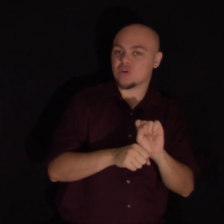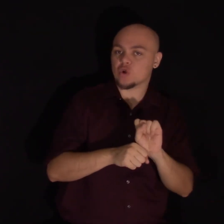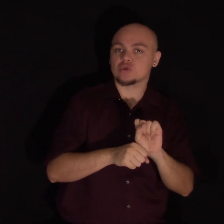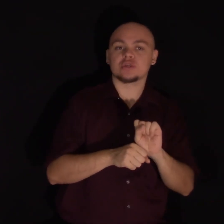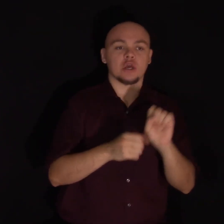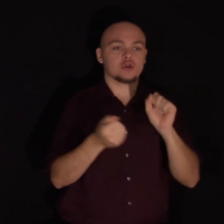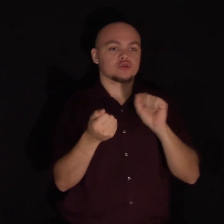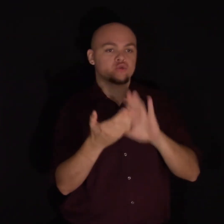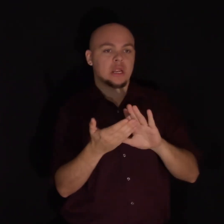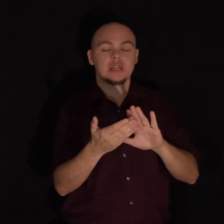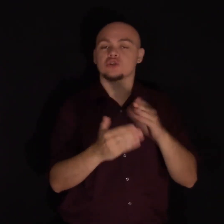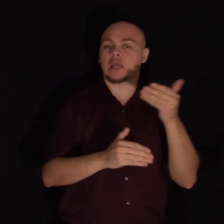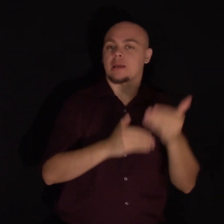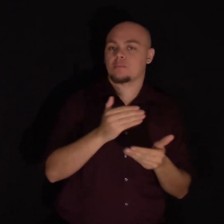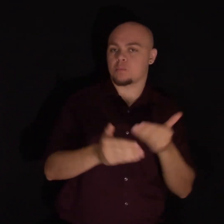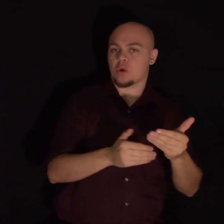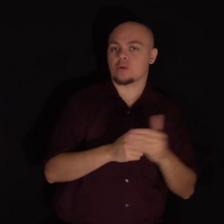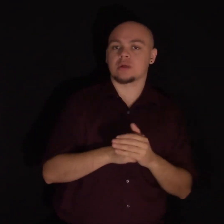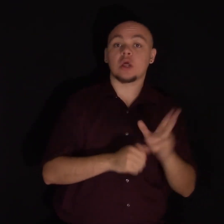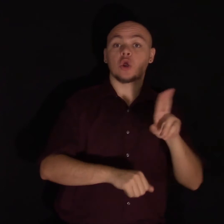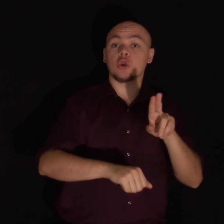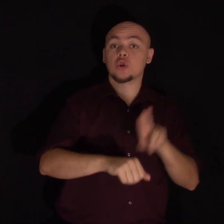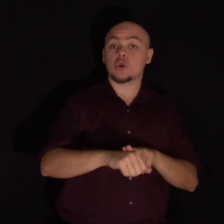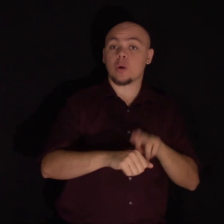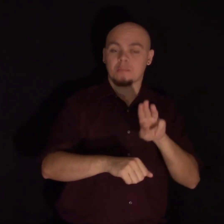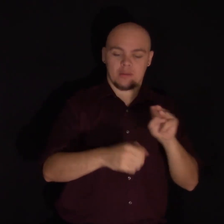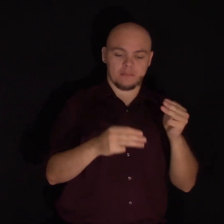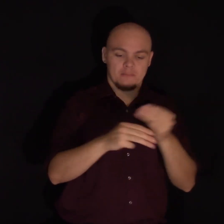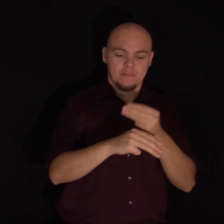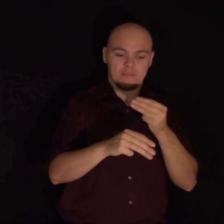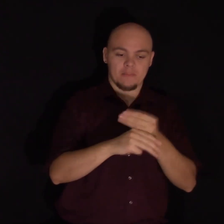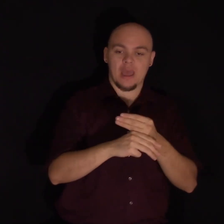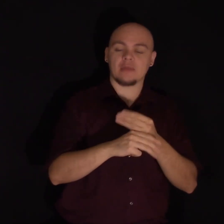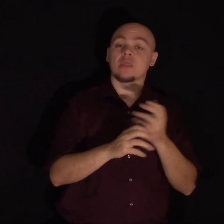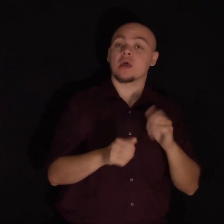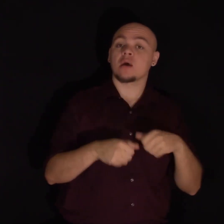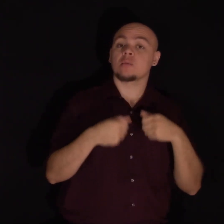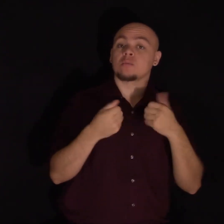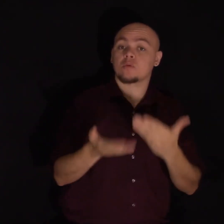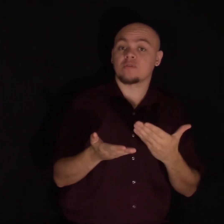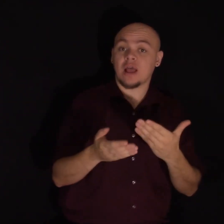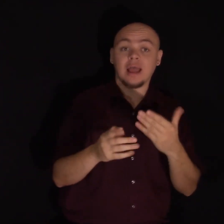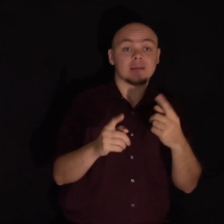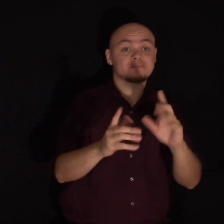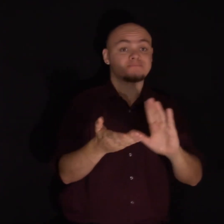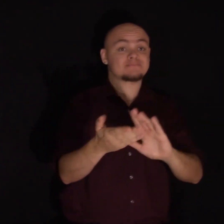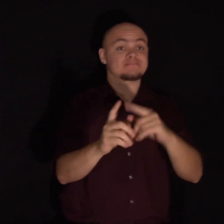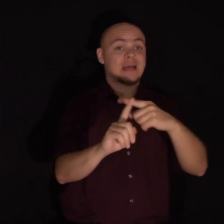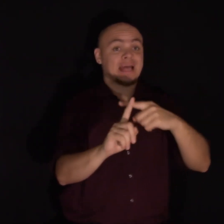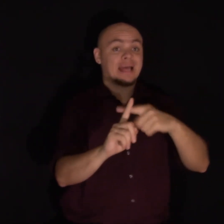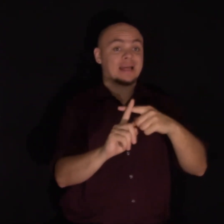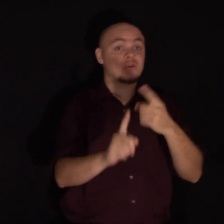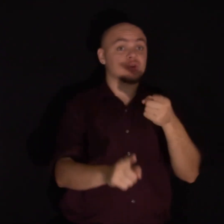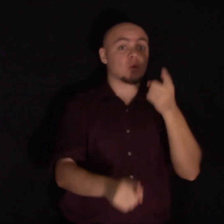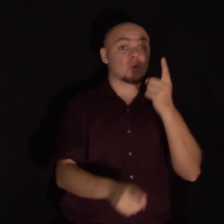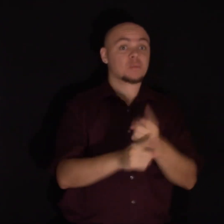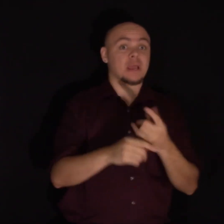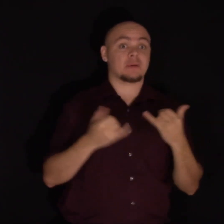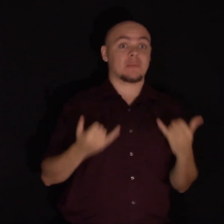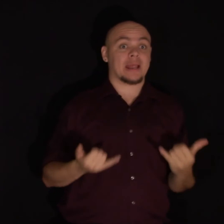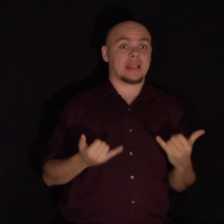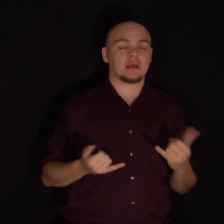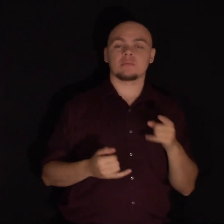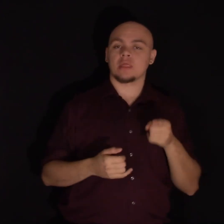The usual math game rewards you for getting answers right, right now. But